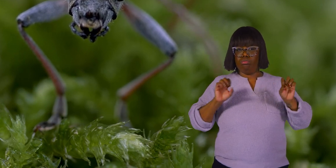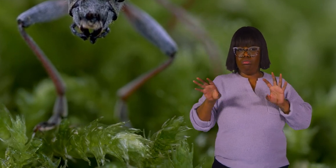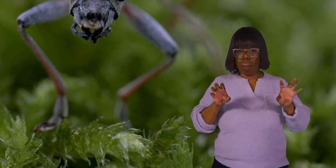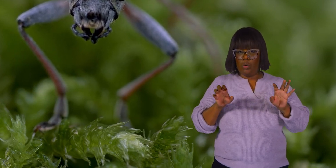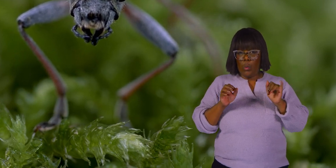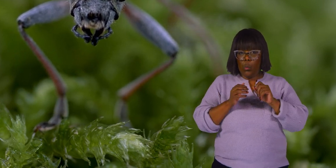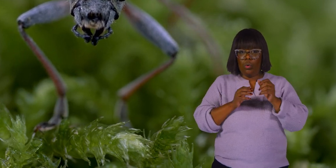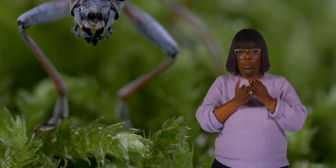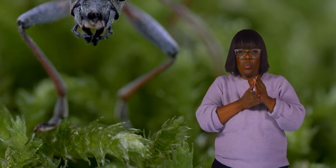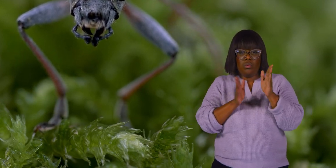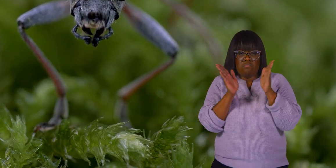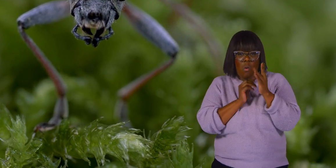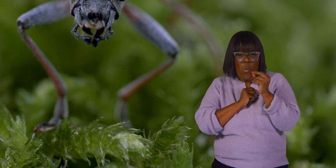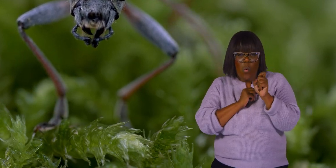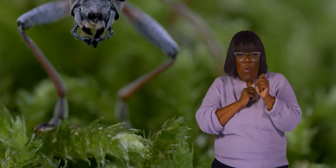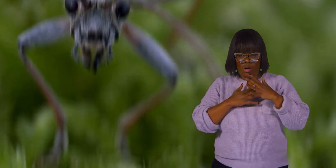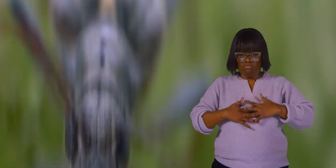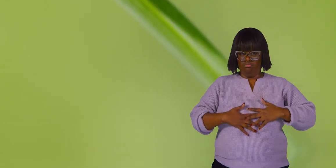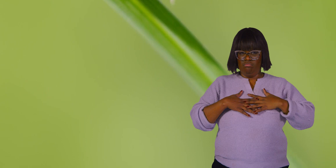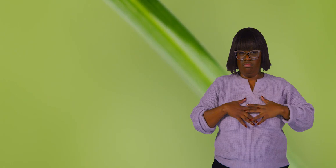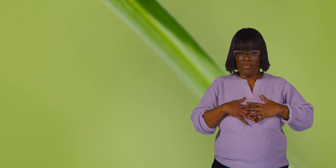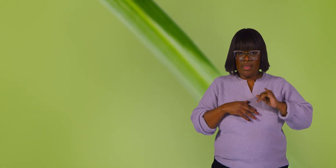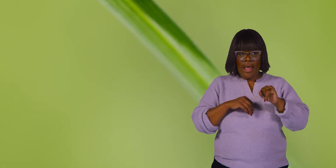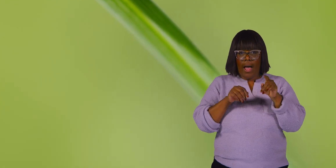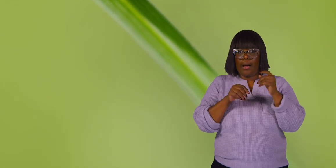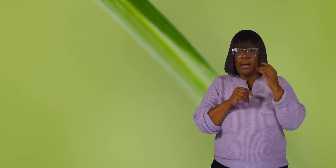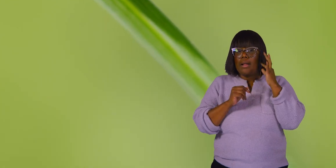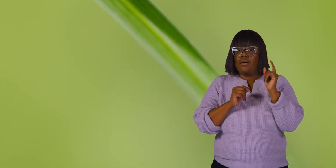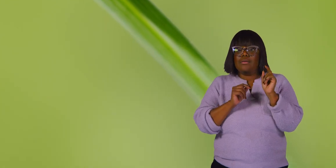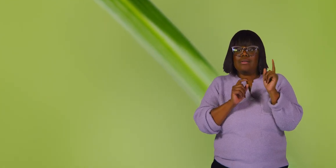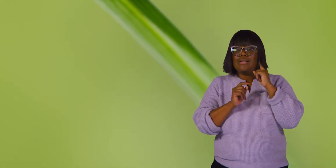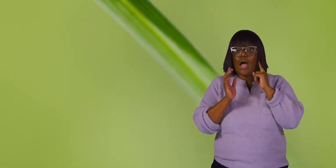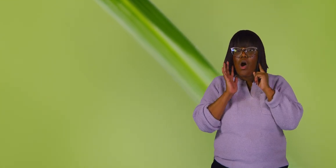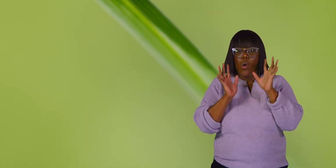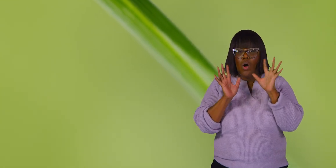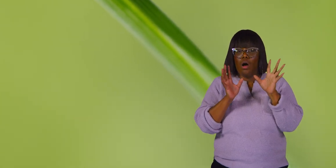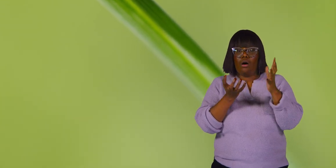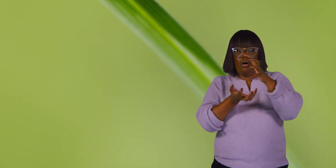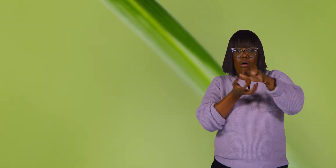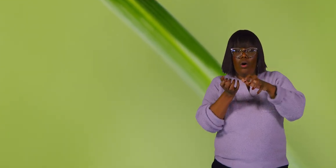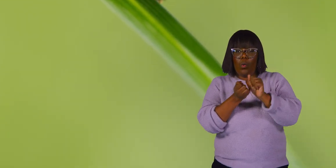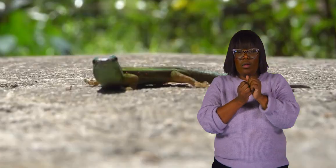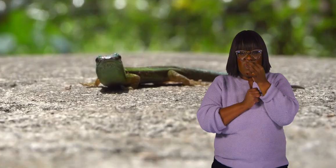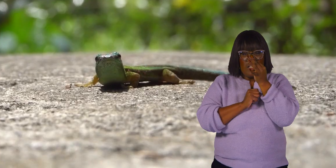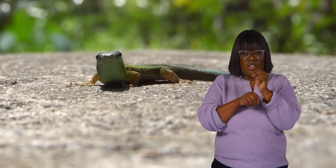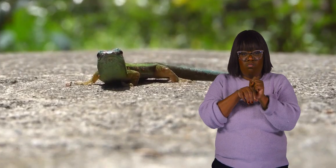which are tiny holes along their abdomens. This pop, click, pop sound combined with their stinky spray helps keep the